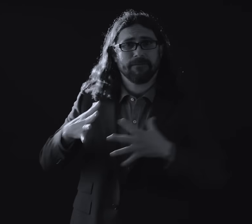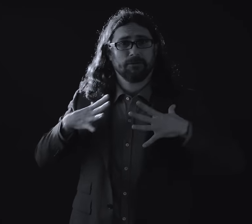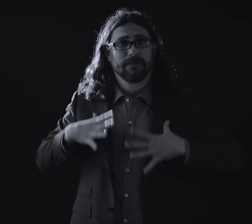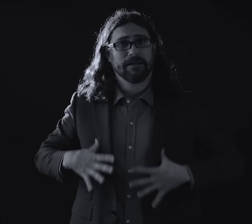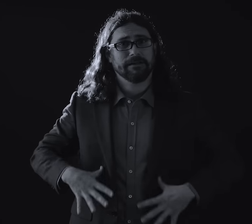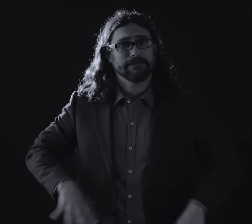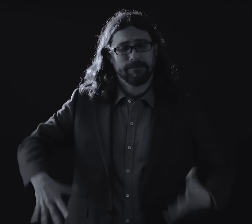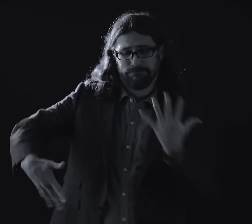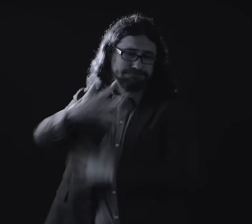the winds